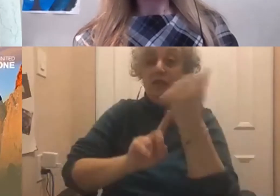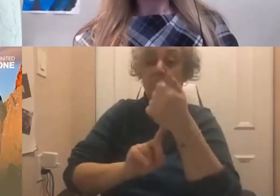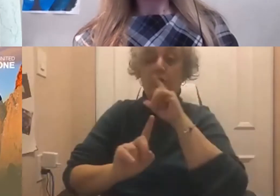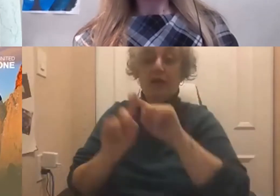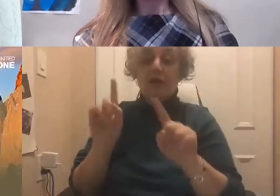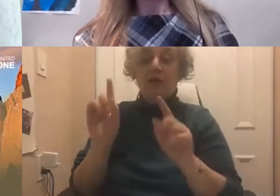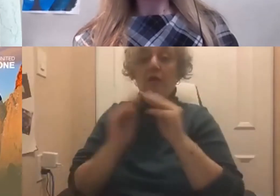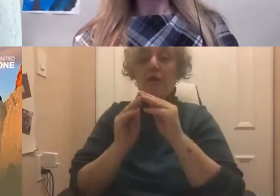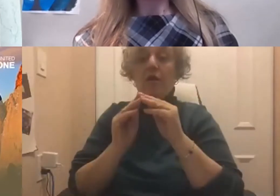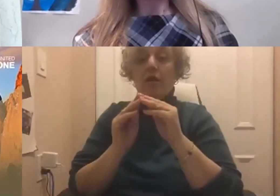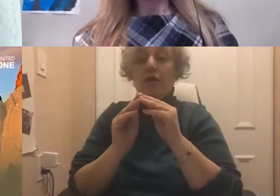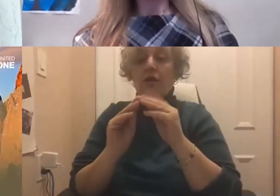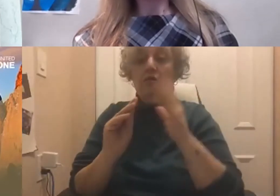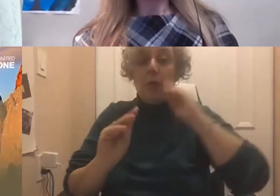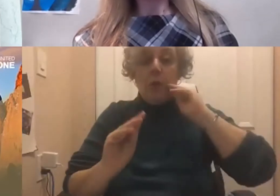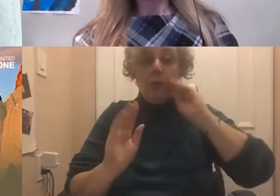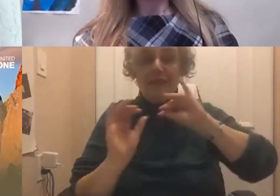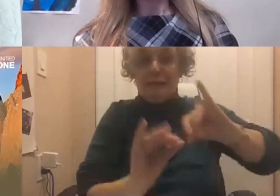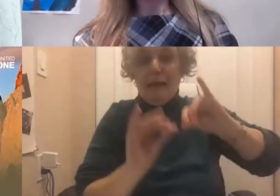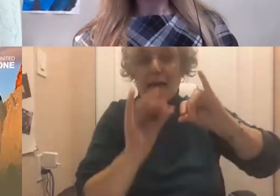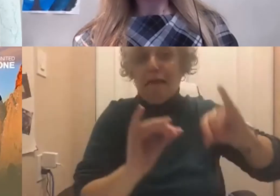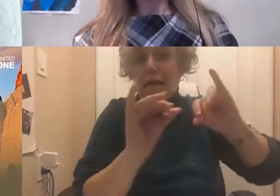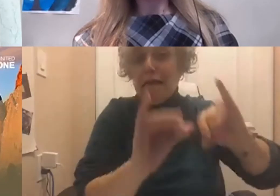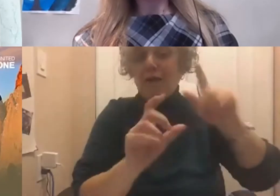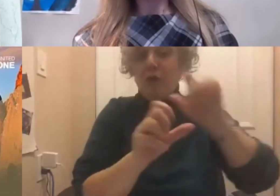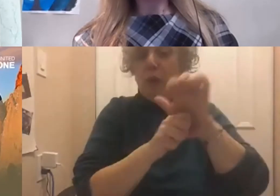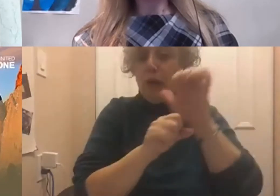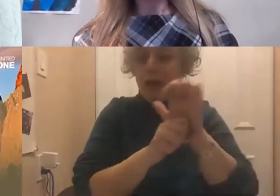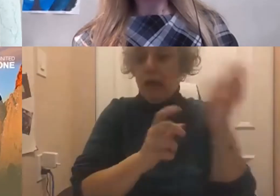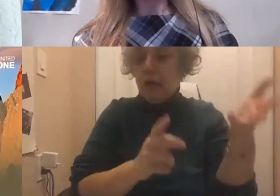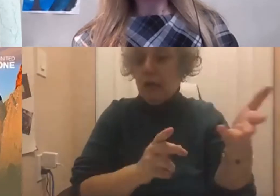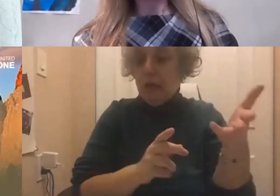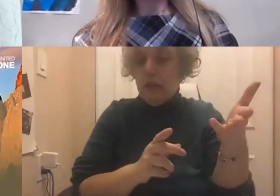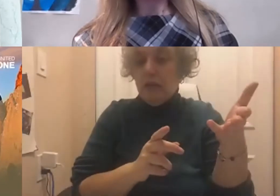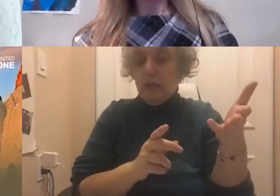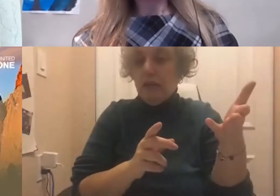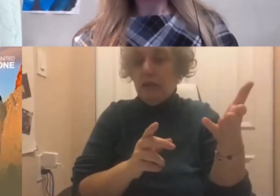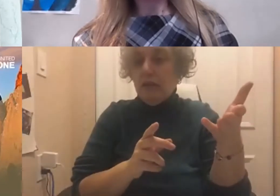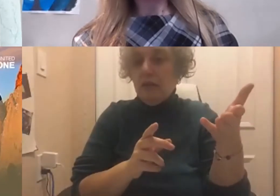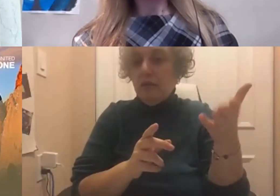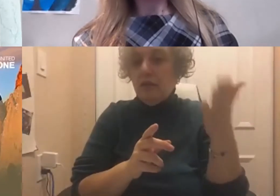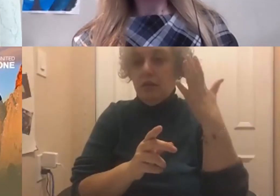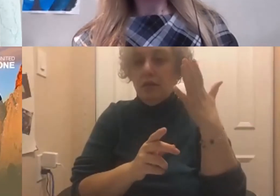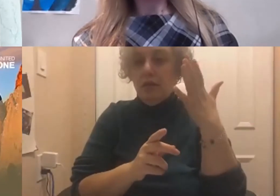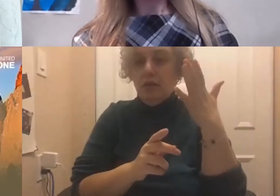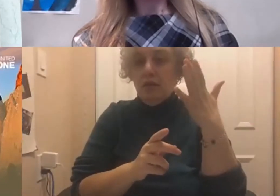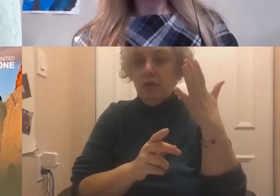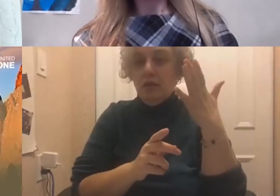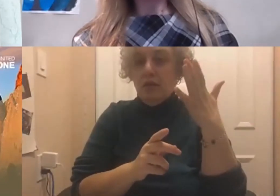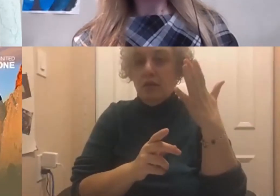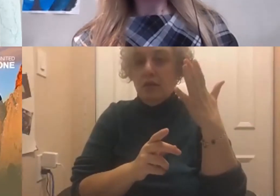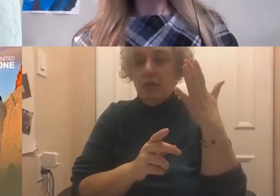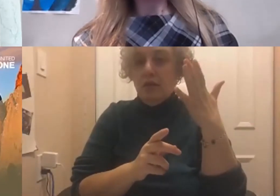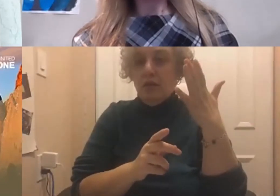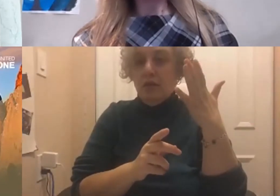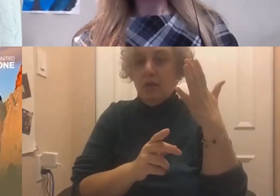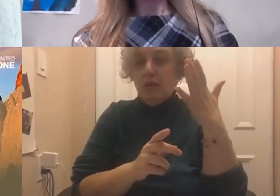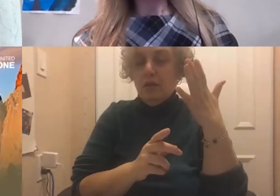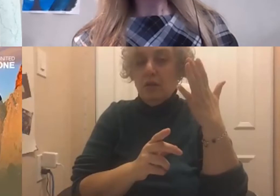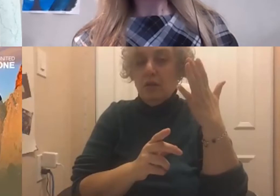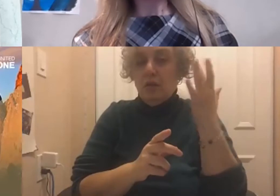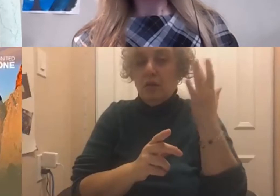home-based just because why would you carry a $3 billion real estate